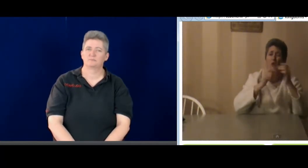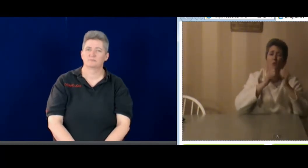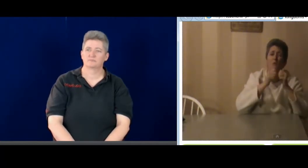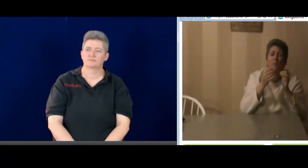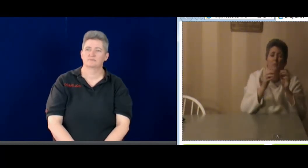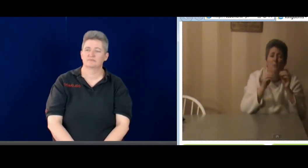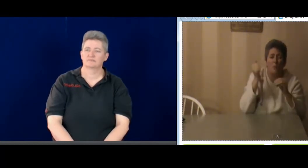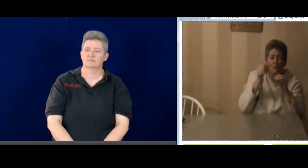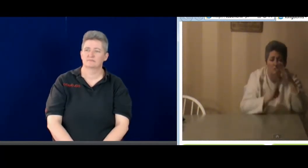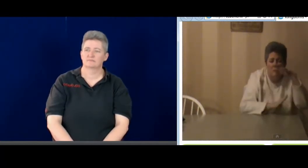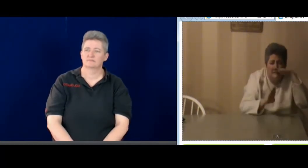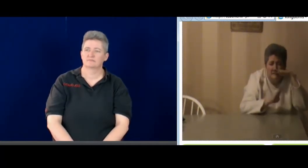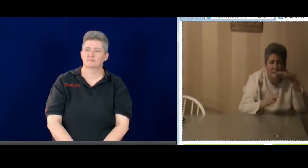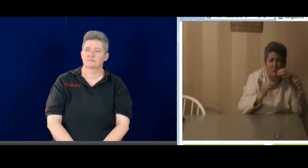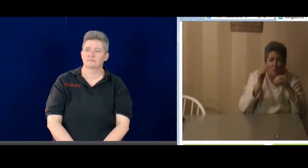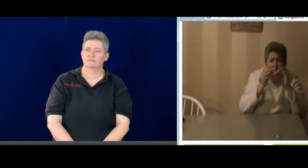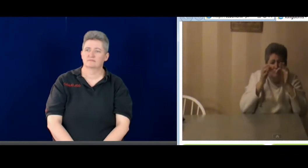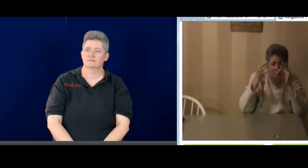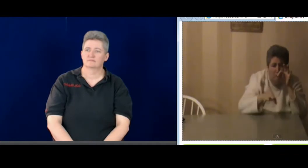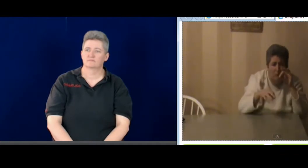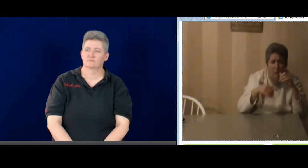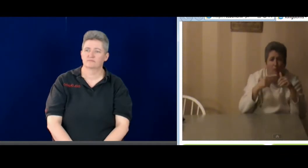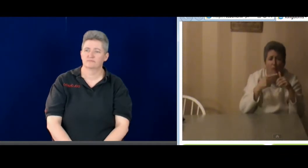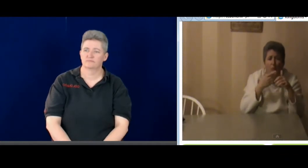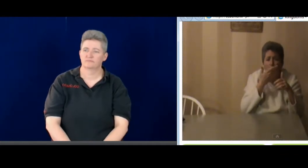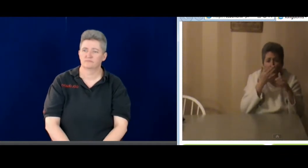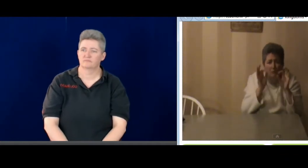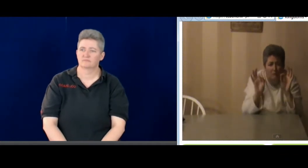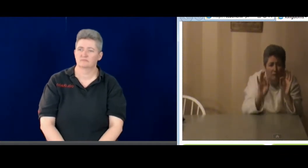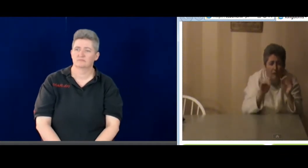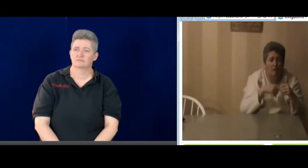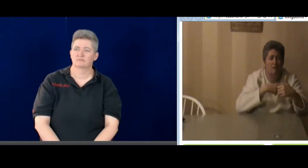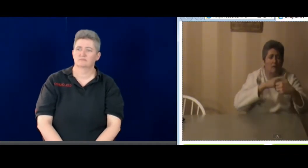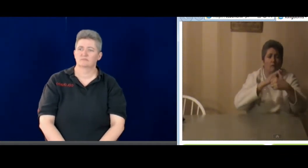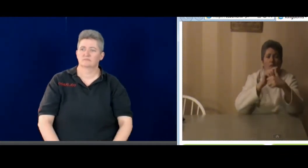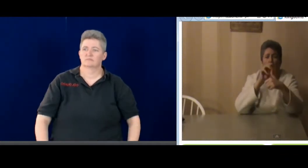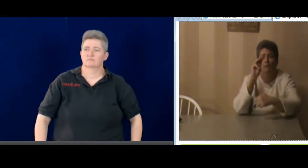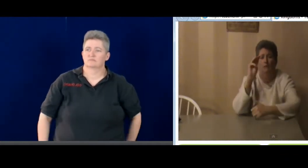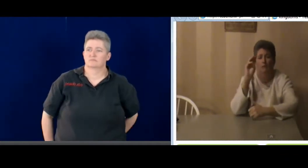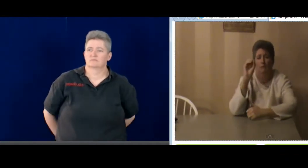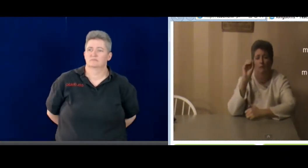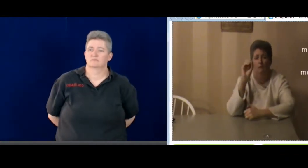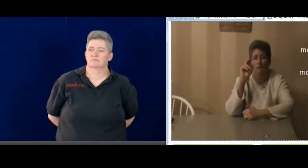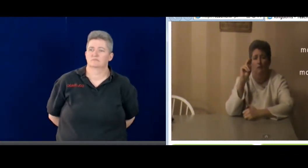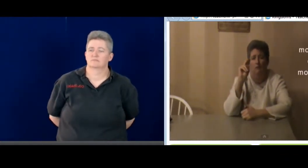Let me explain those. The most basic, the most simple,